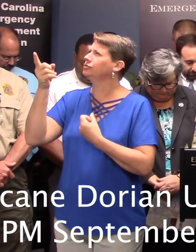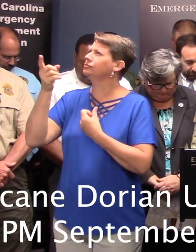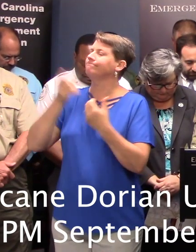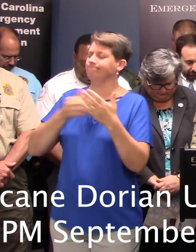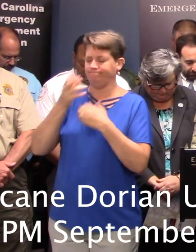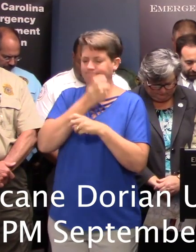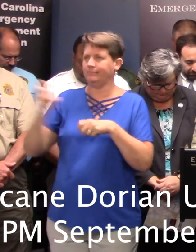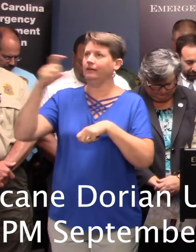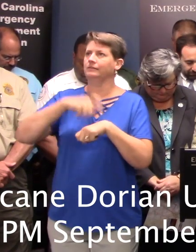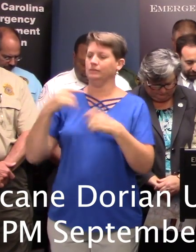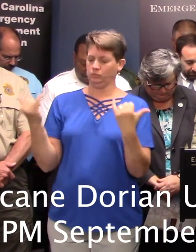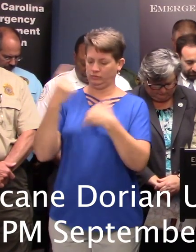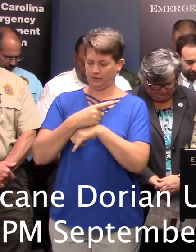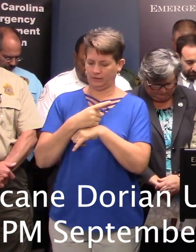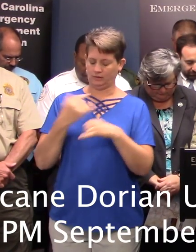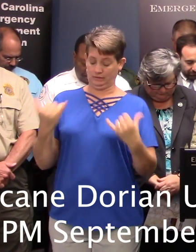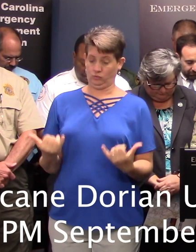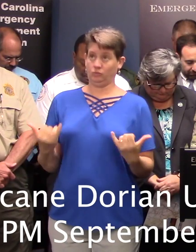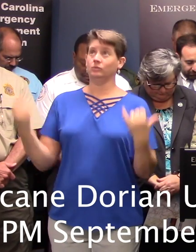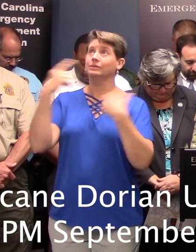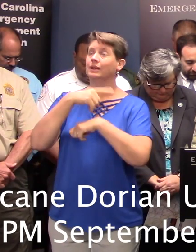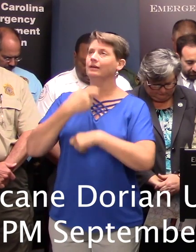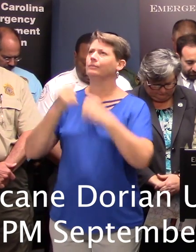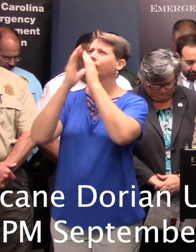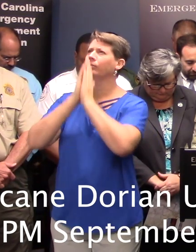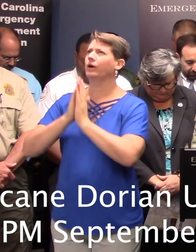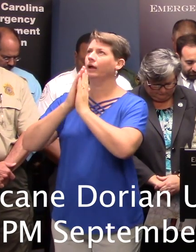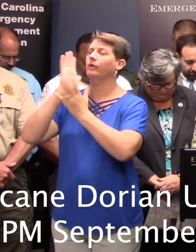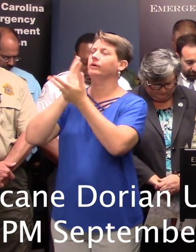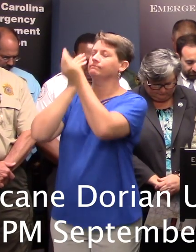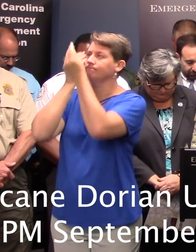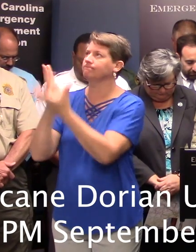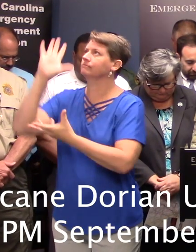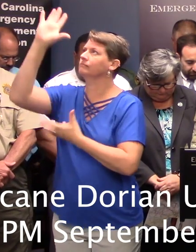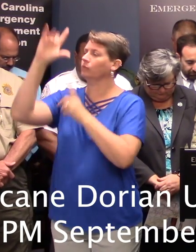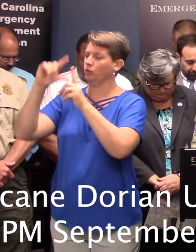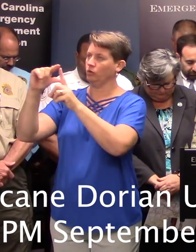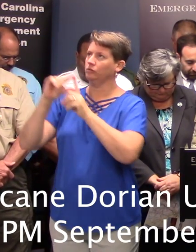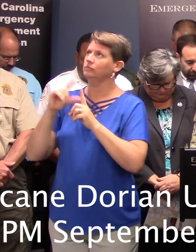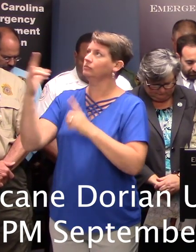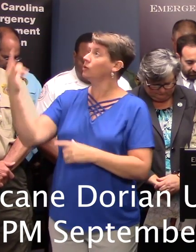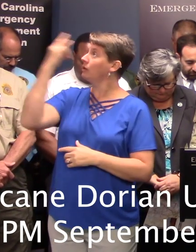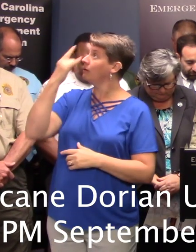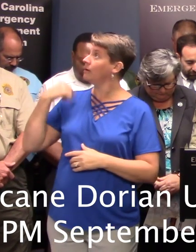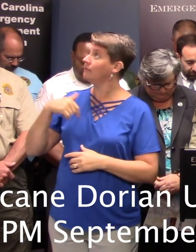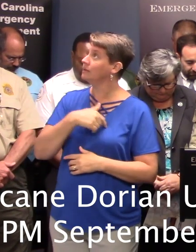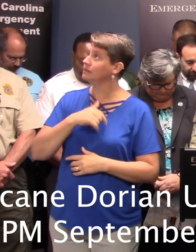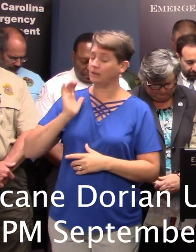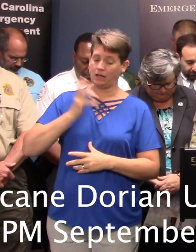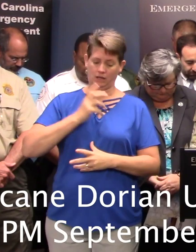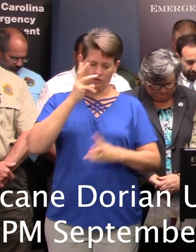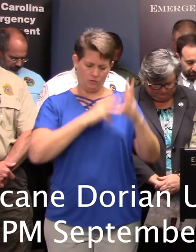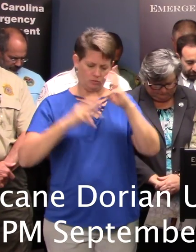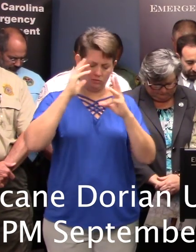as difficult as these. We pray today that we will heed your word, that you love us, and you say, cast all of our cares upon